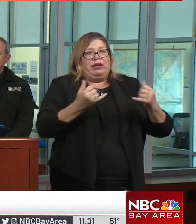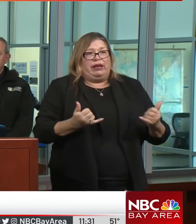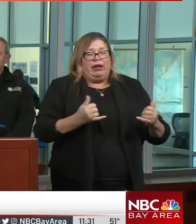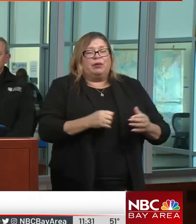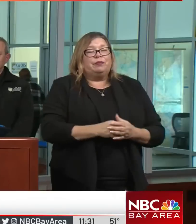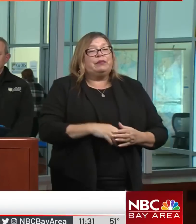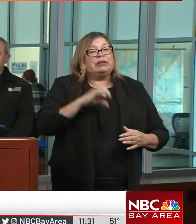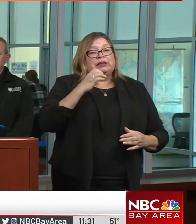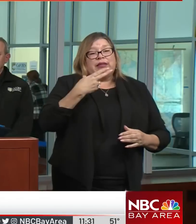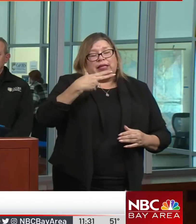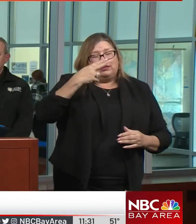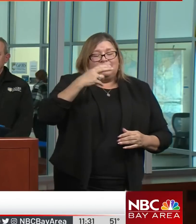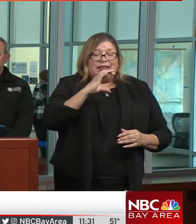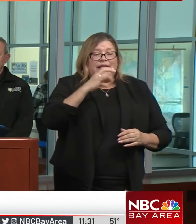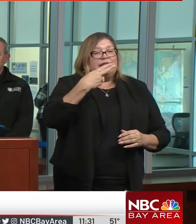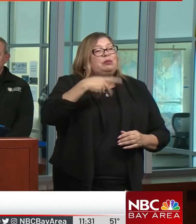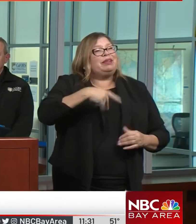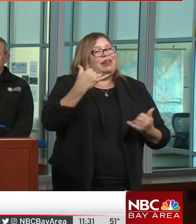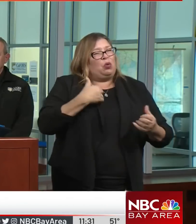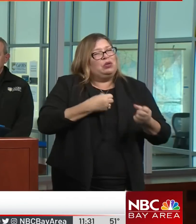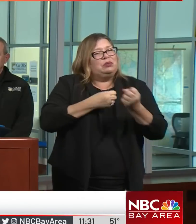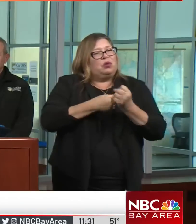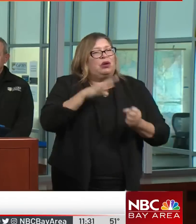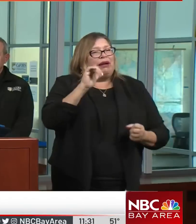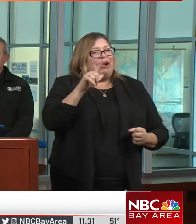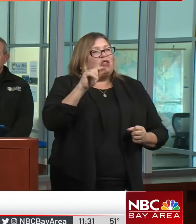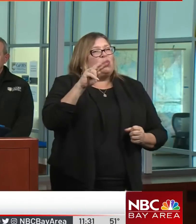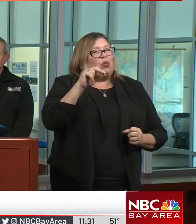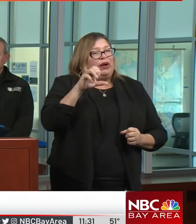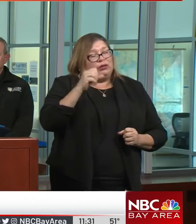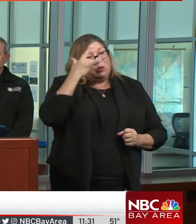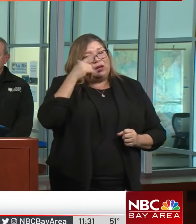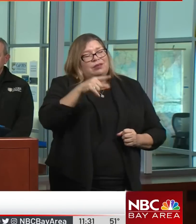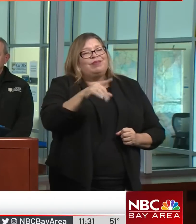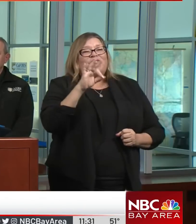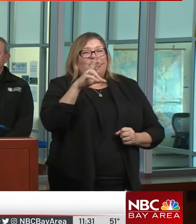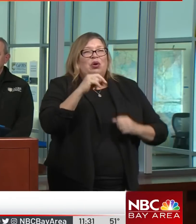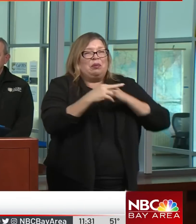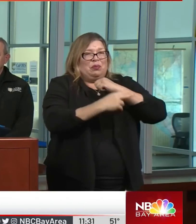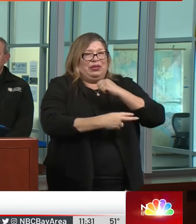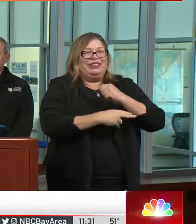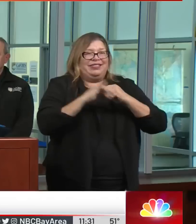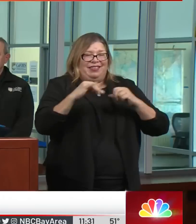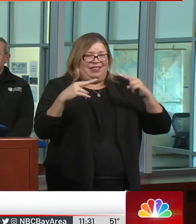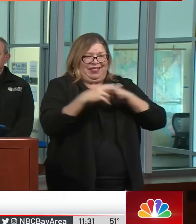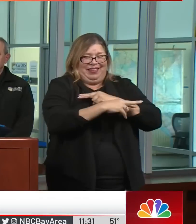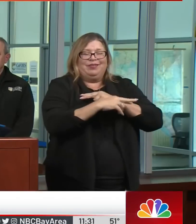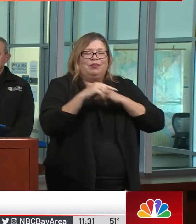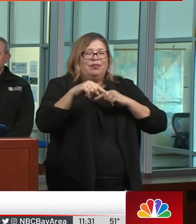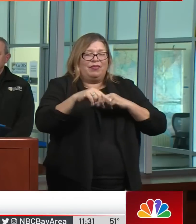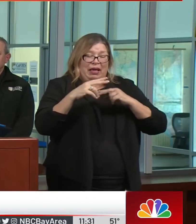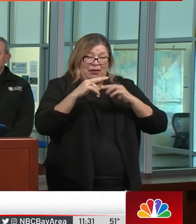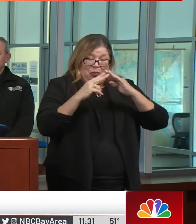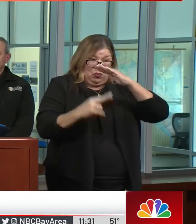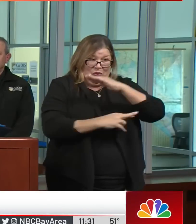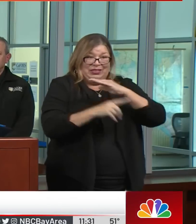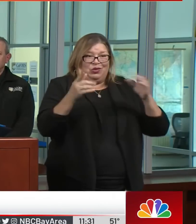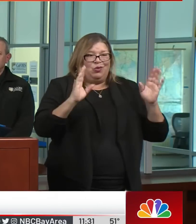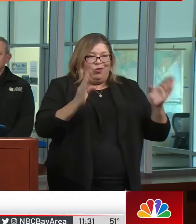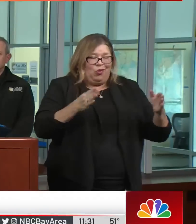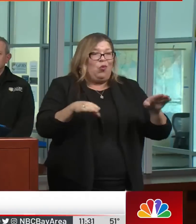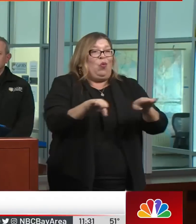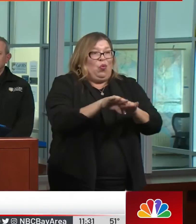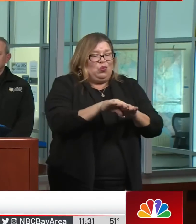Caltrans right now at a closure at Fern Bridge, which is State Route 211, which is still currently